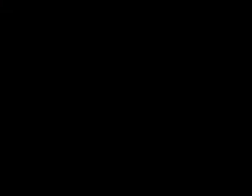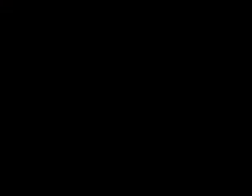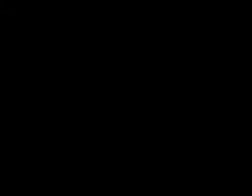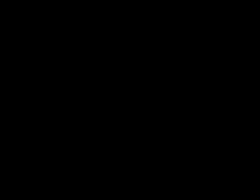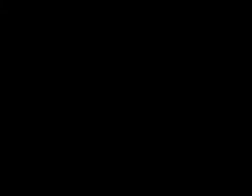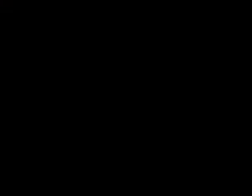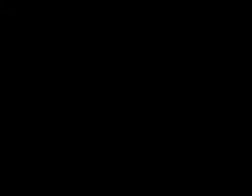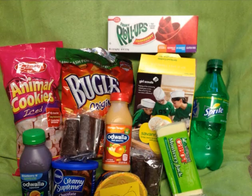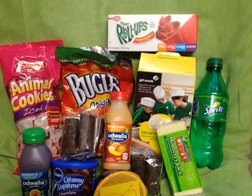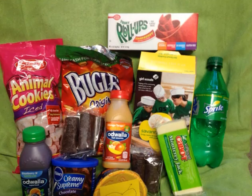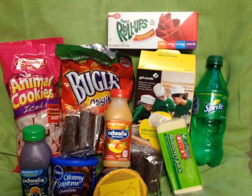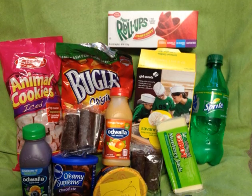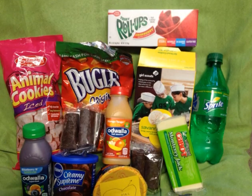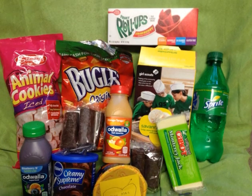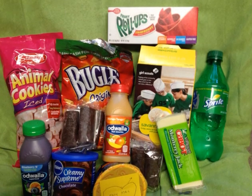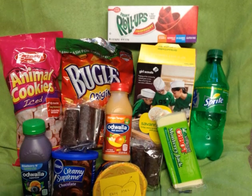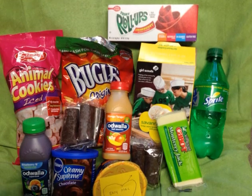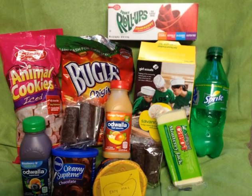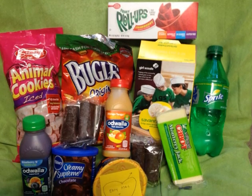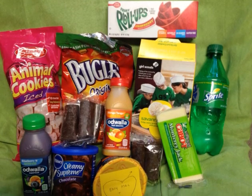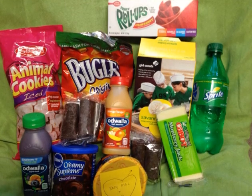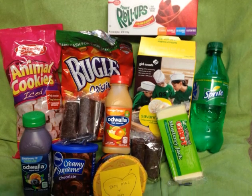Promise Promise